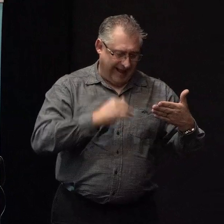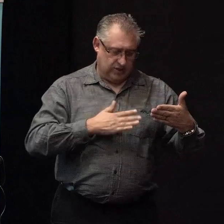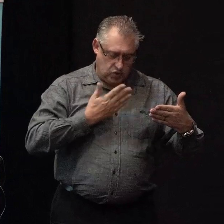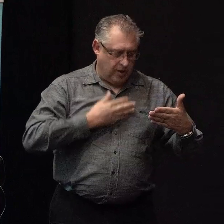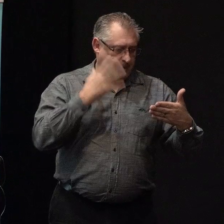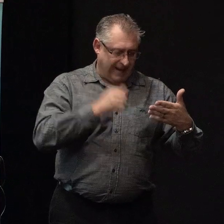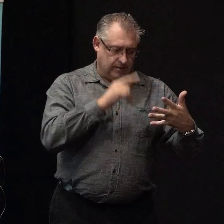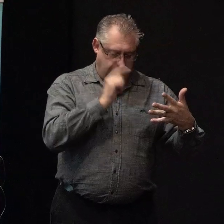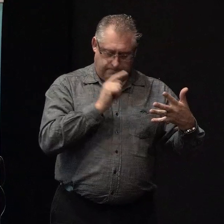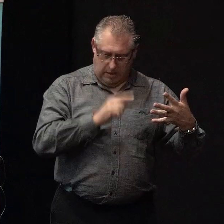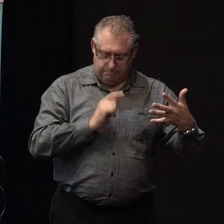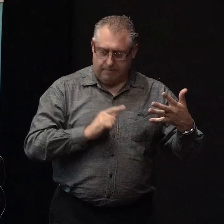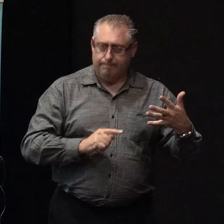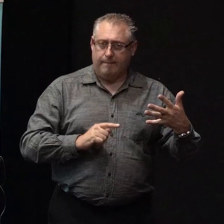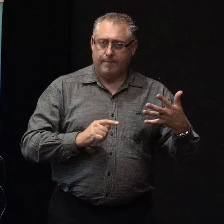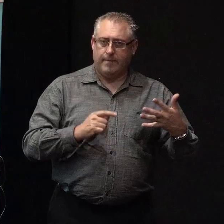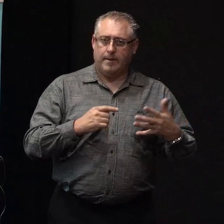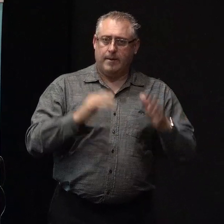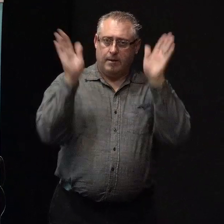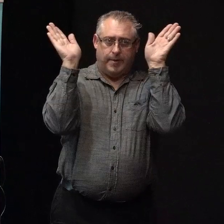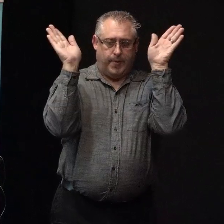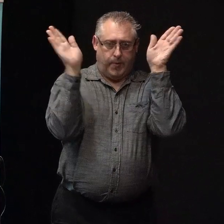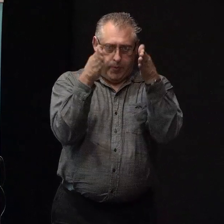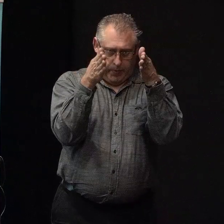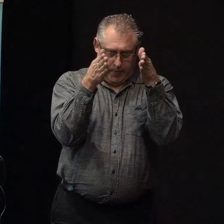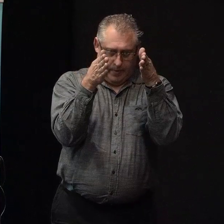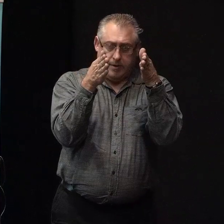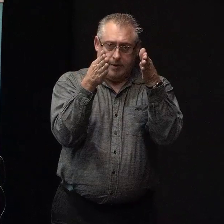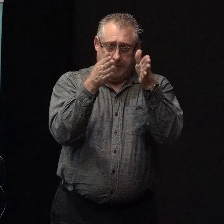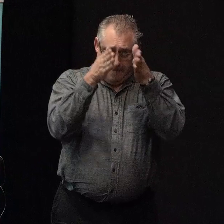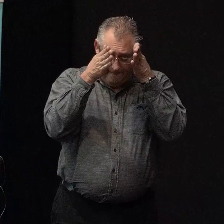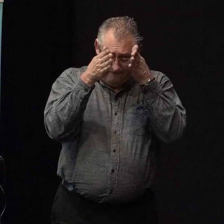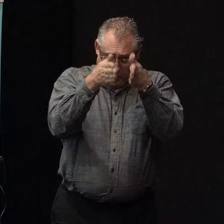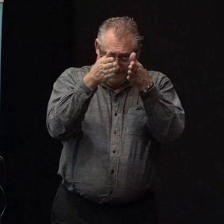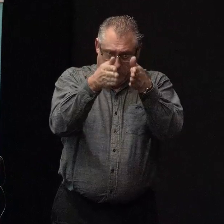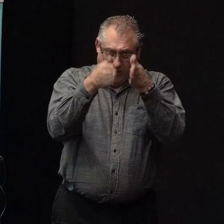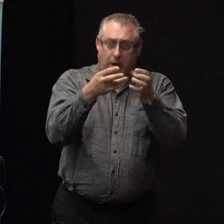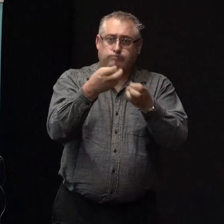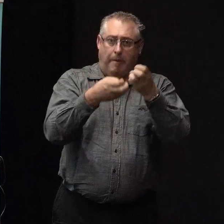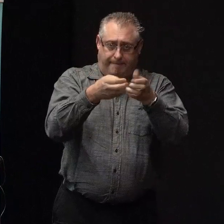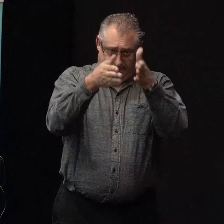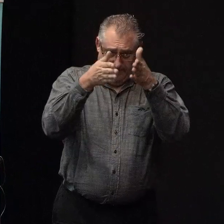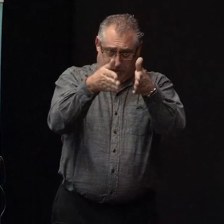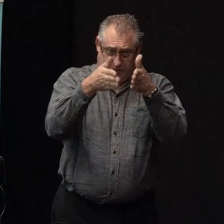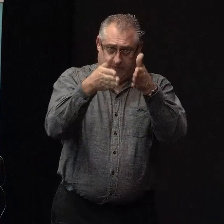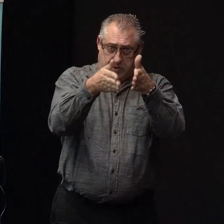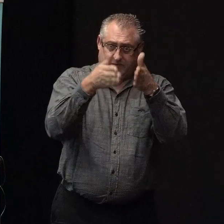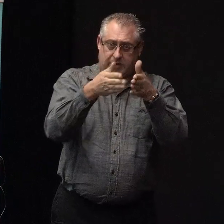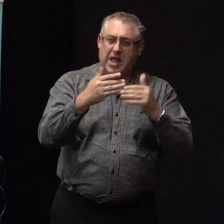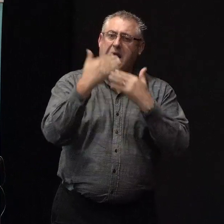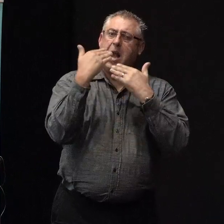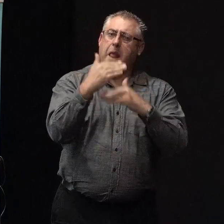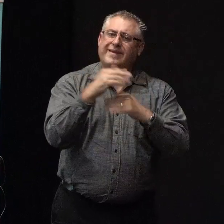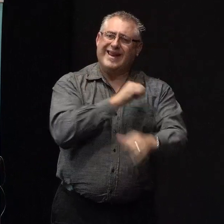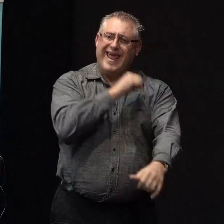one foot in front of the other. And we've become much more blinkered. We've become very focused on that. We have a very, you limited amount of energy and